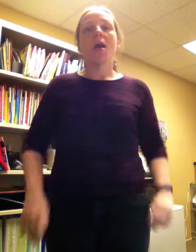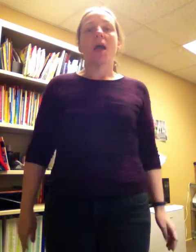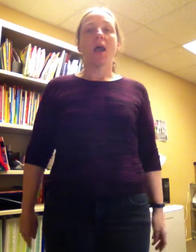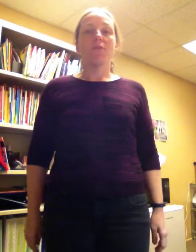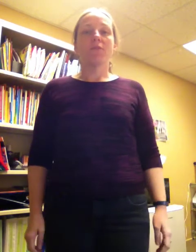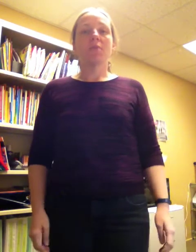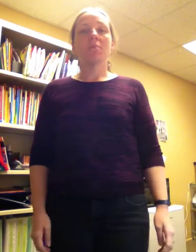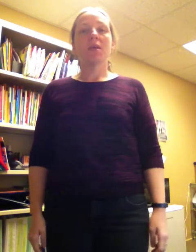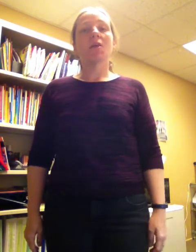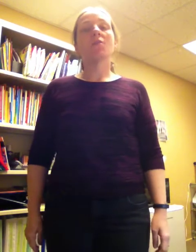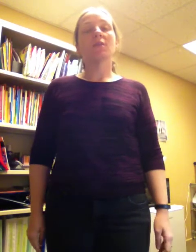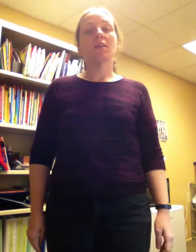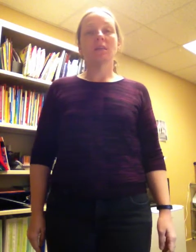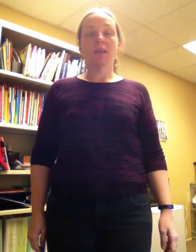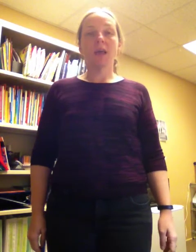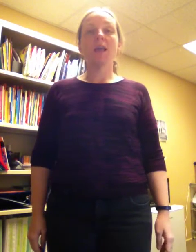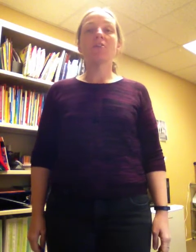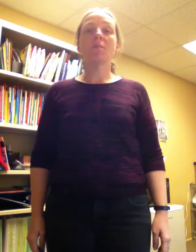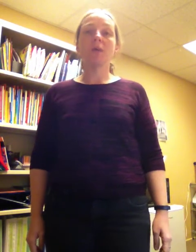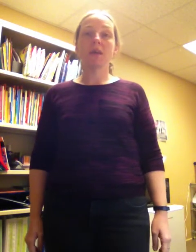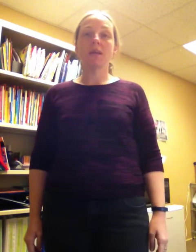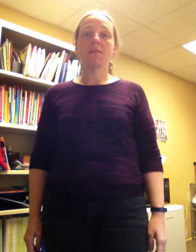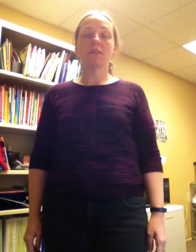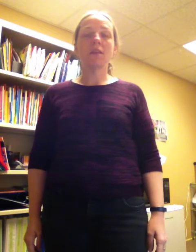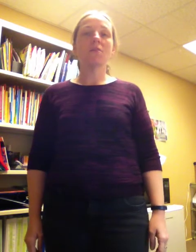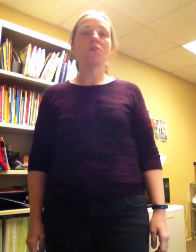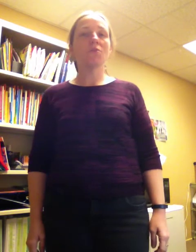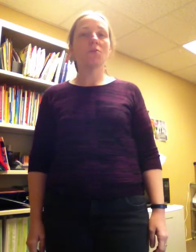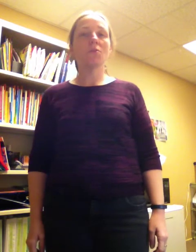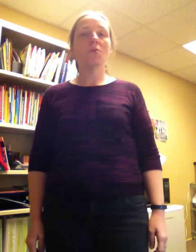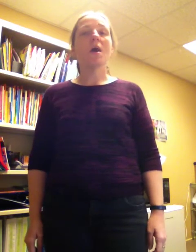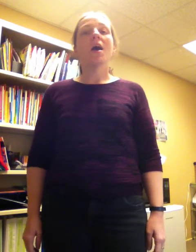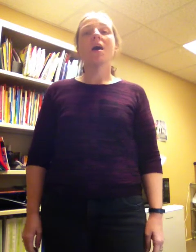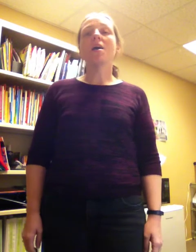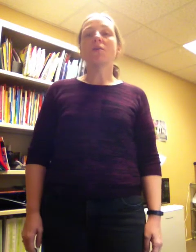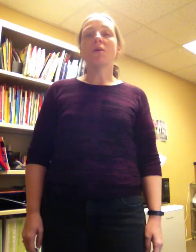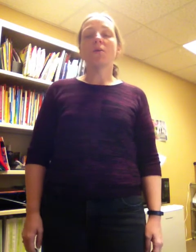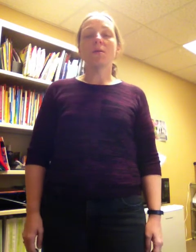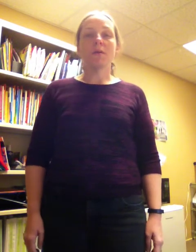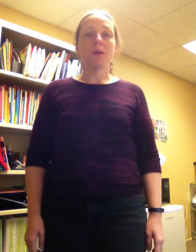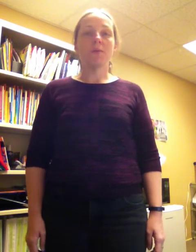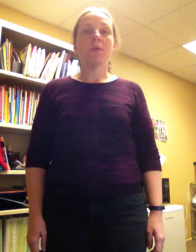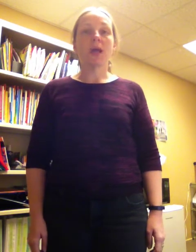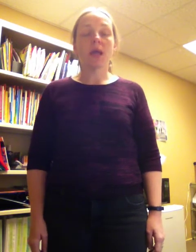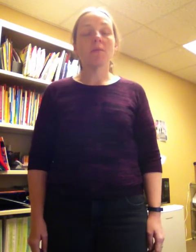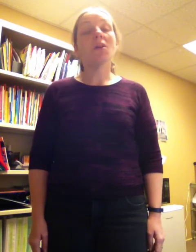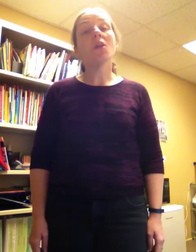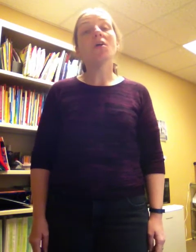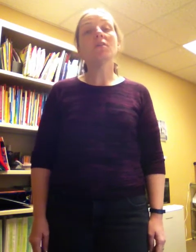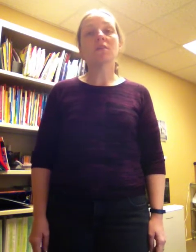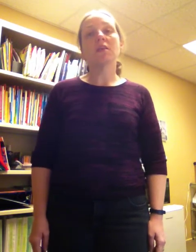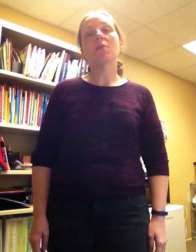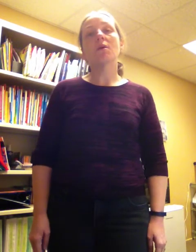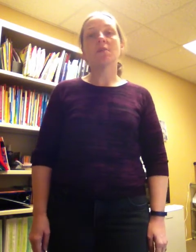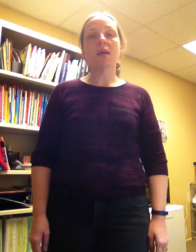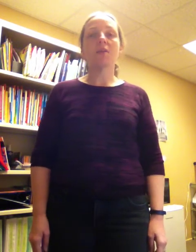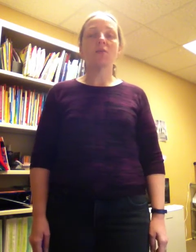Eight flamingos in the cage, the pinkest in the zoo, and all the people came along to see what they could